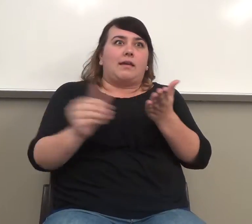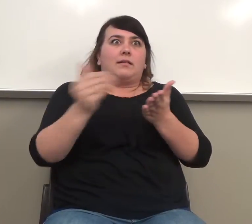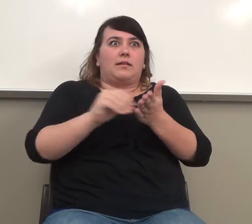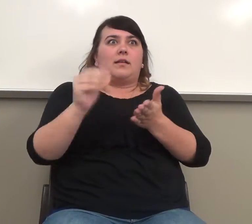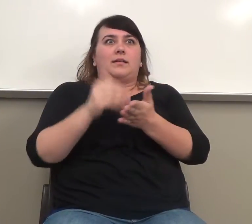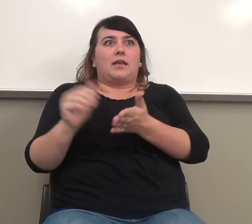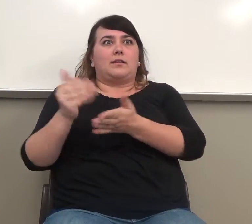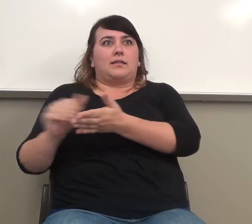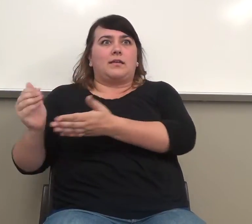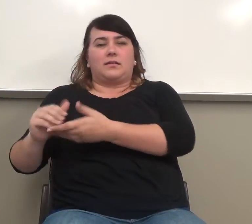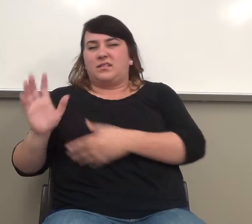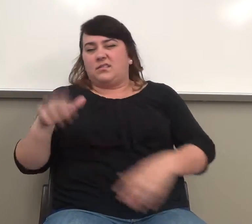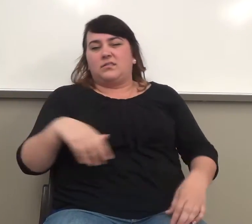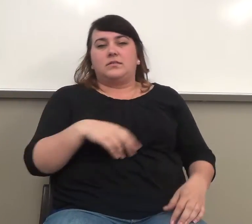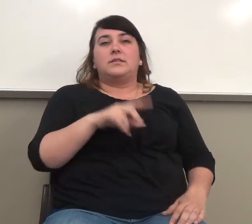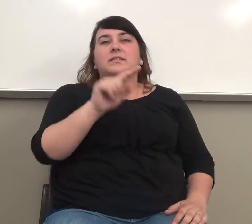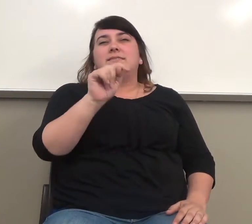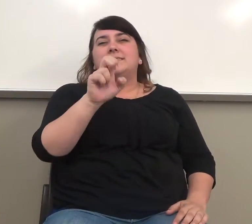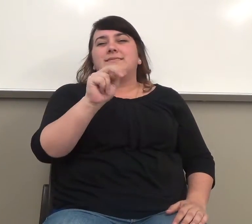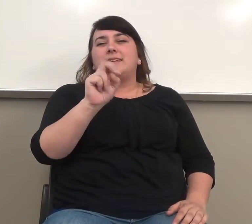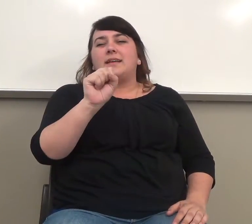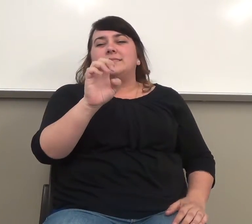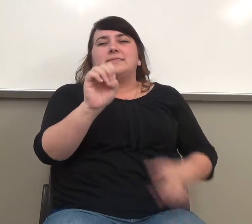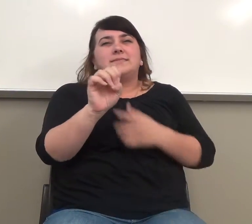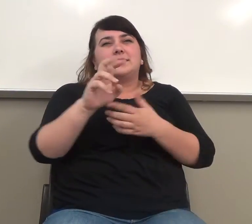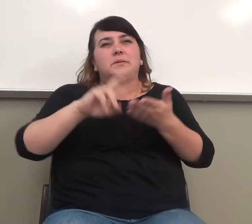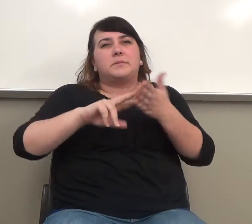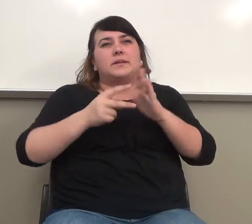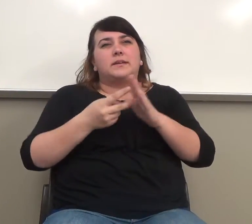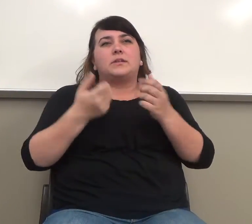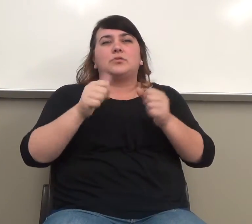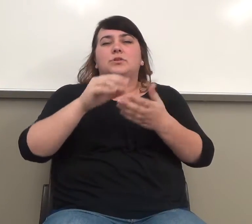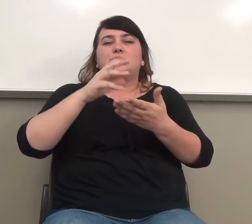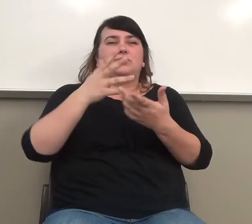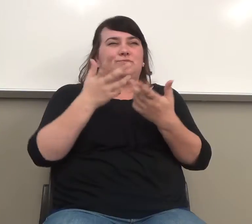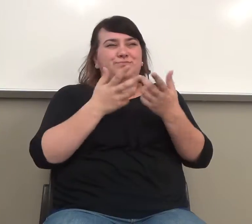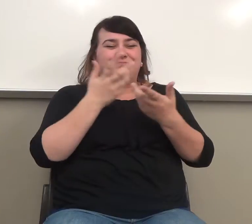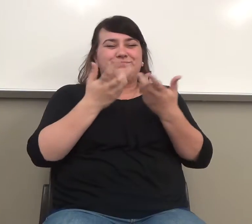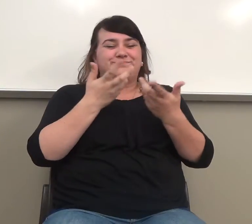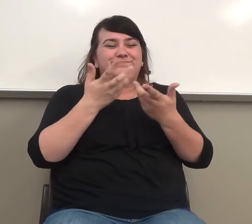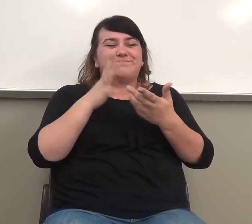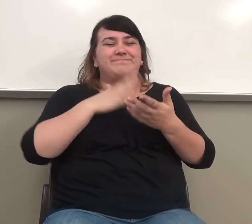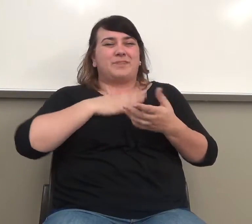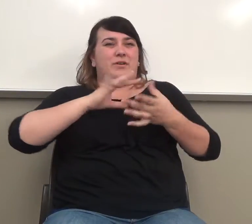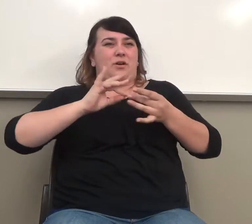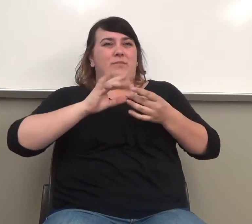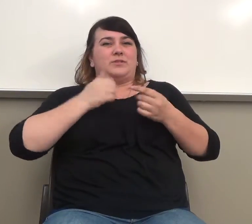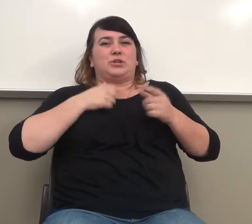What is it doing by tense? And I'm trying to get these close enough.